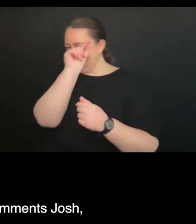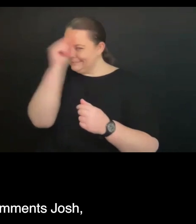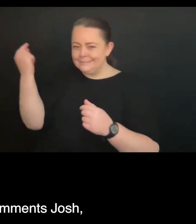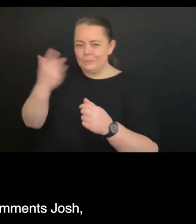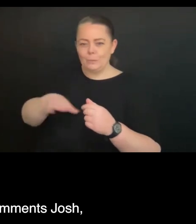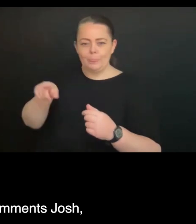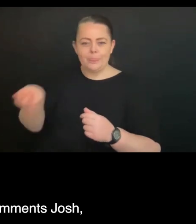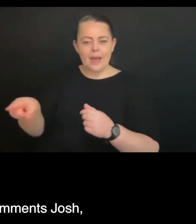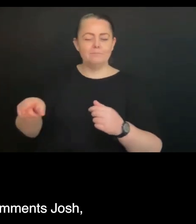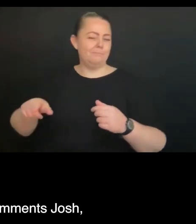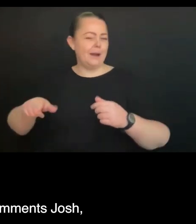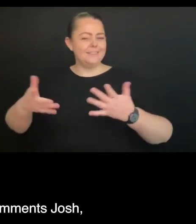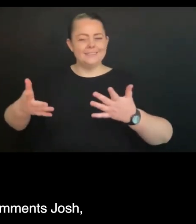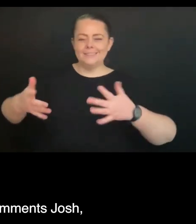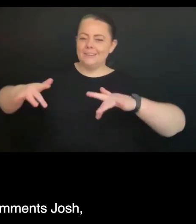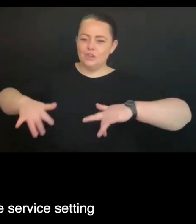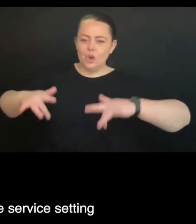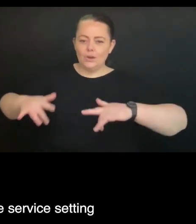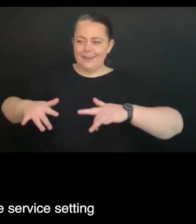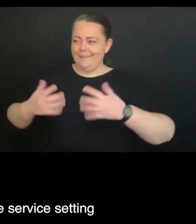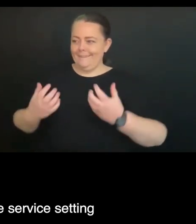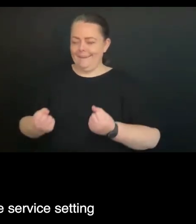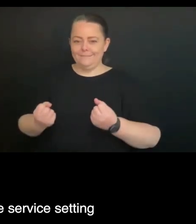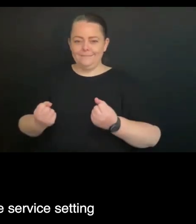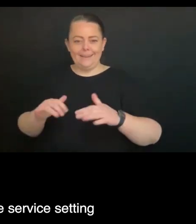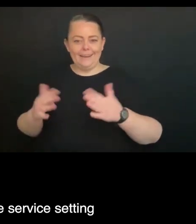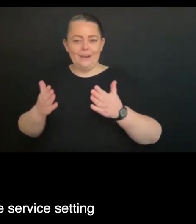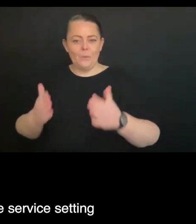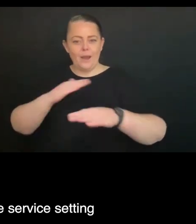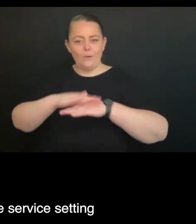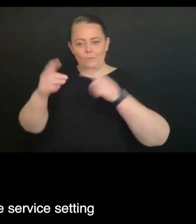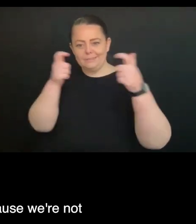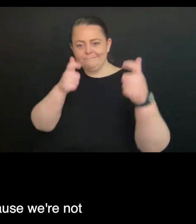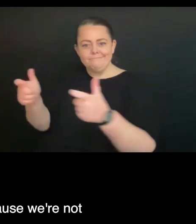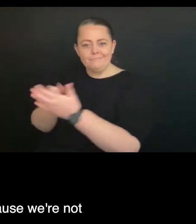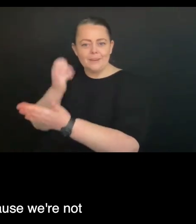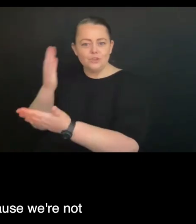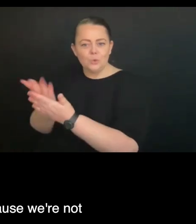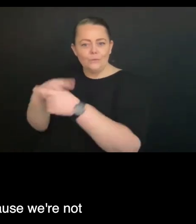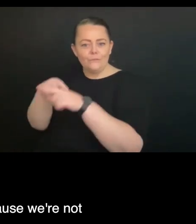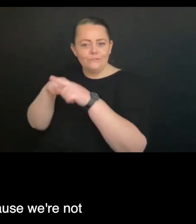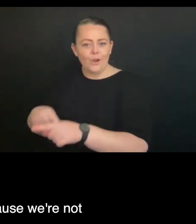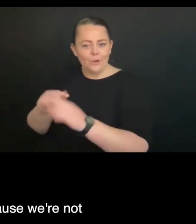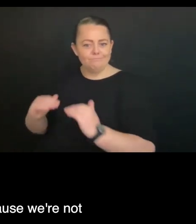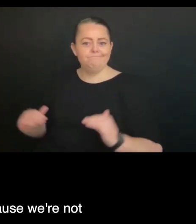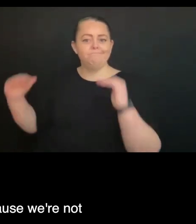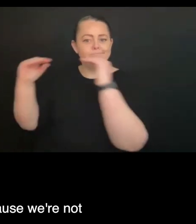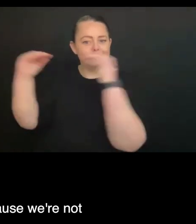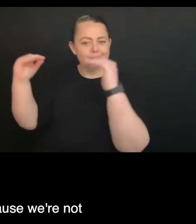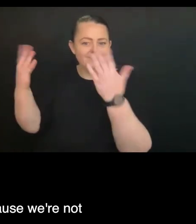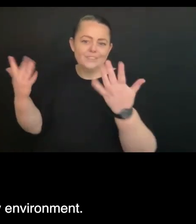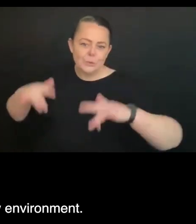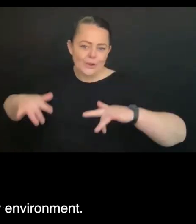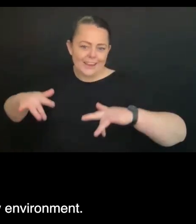agree with your comments, Josh, it will depend very much as to the service setting where it's been delivered because we're